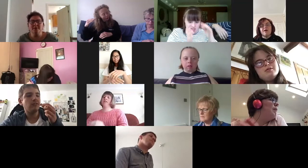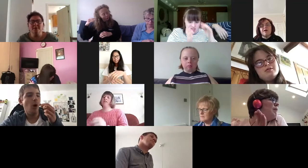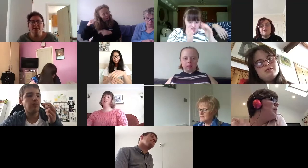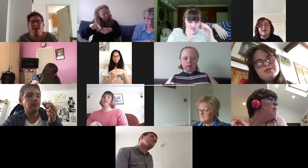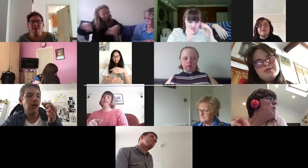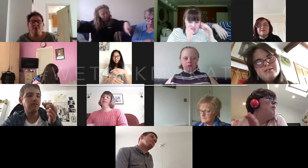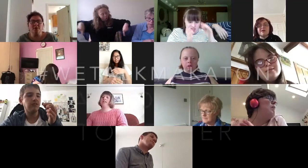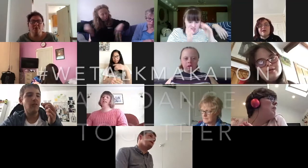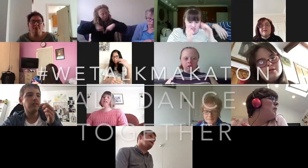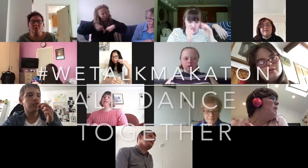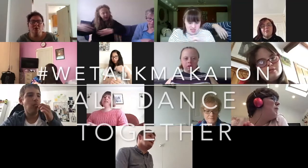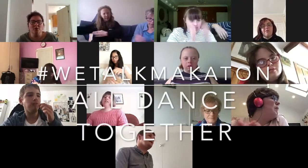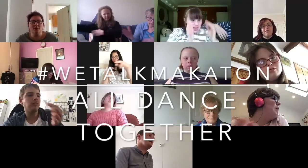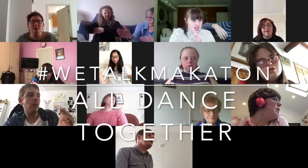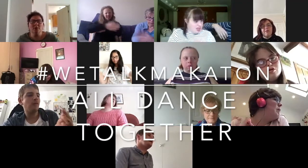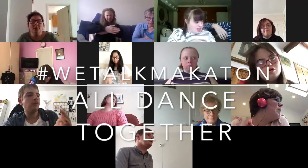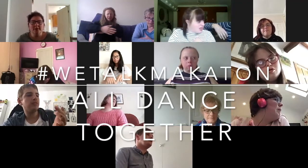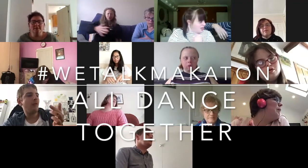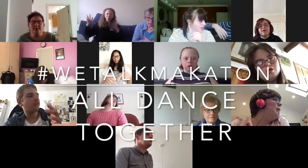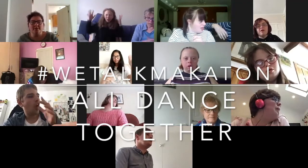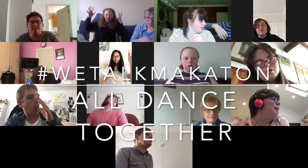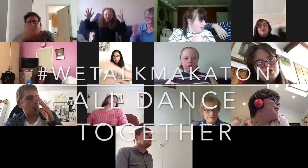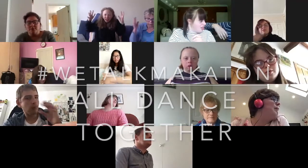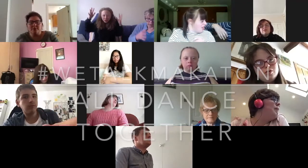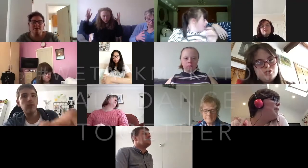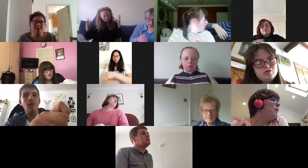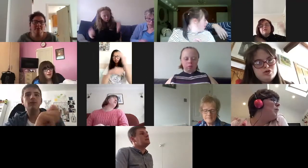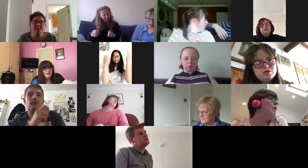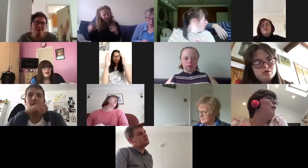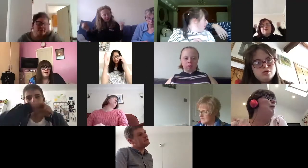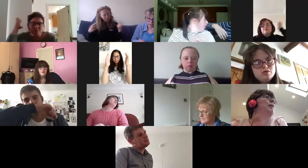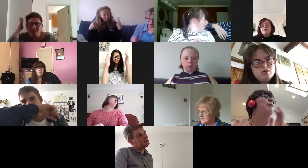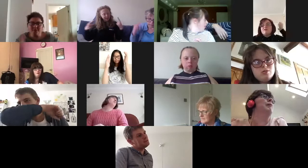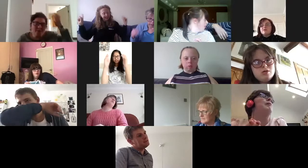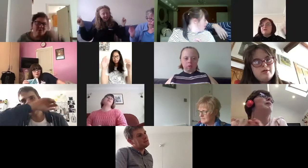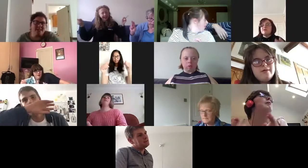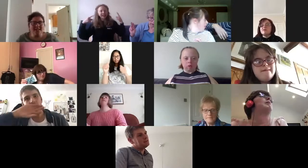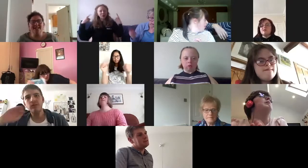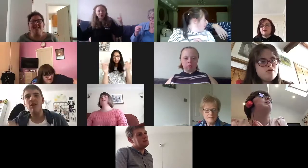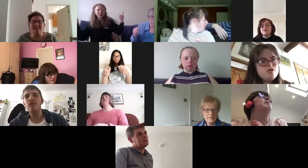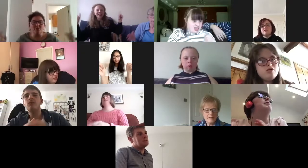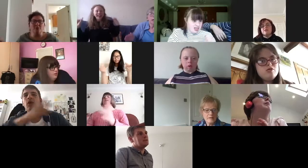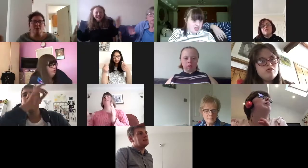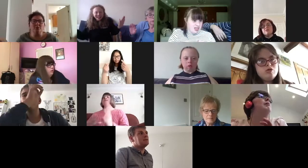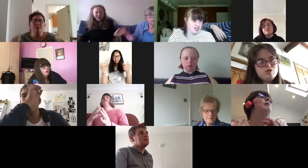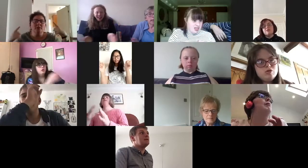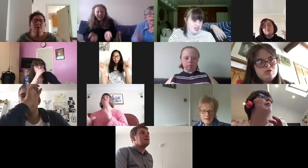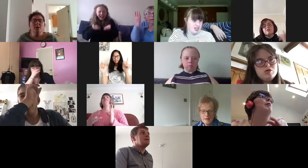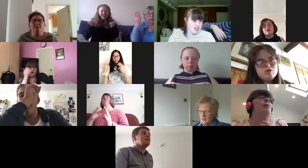When we're in the hall, the slamming door, the thunder's roar, there's music in it all. So get up,